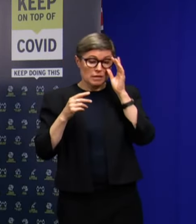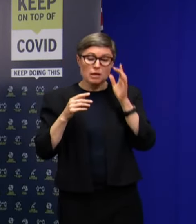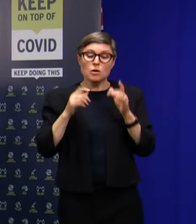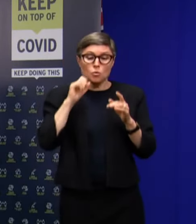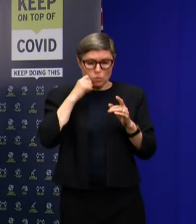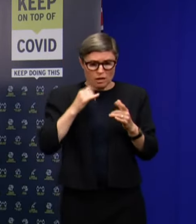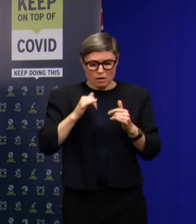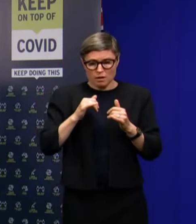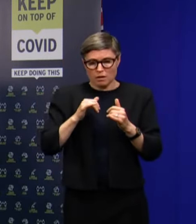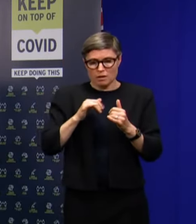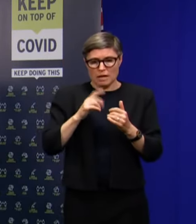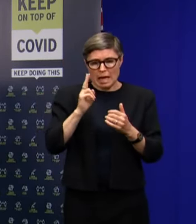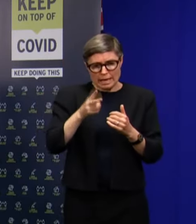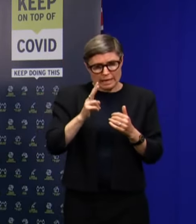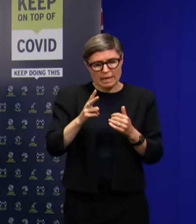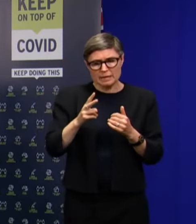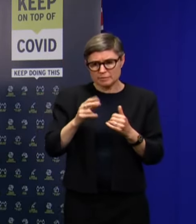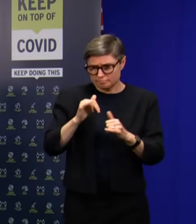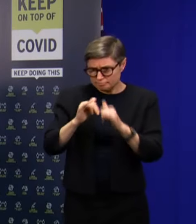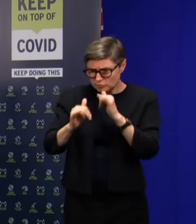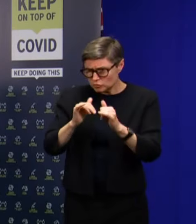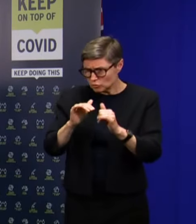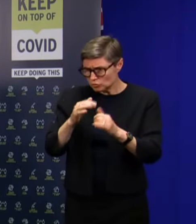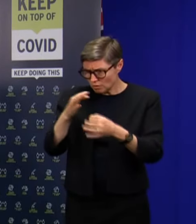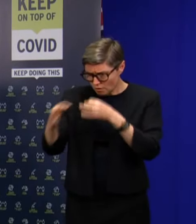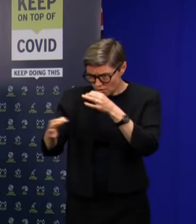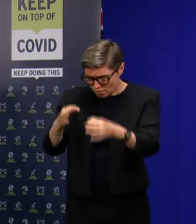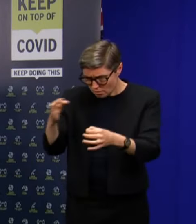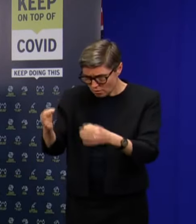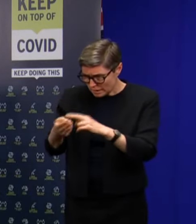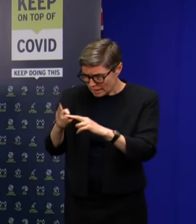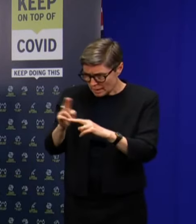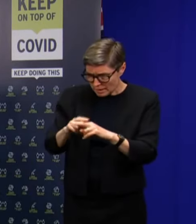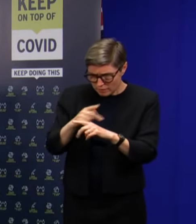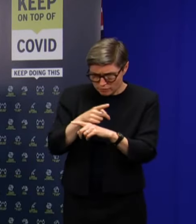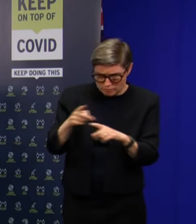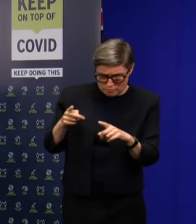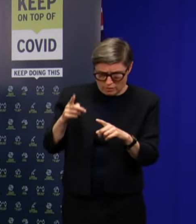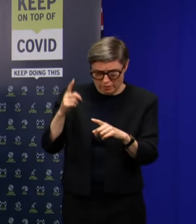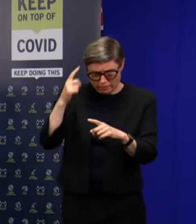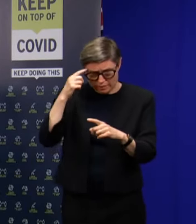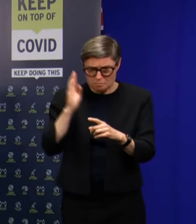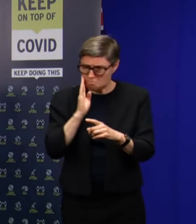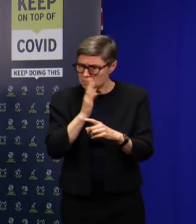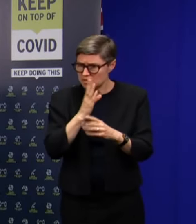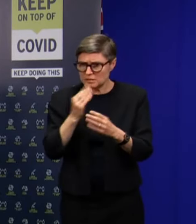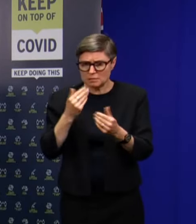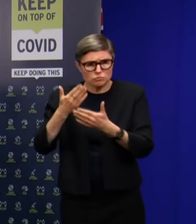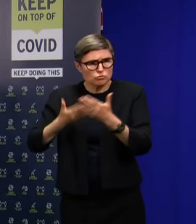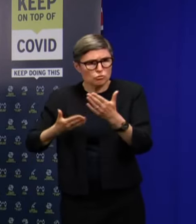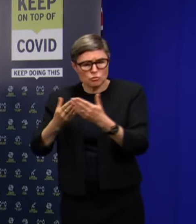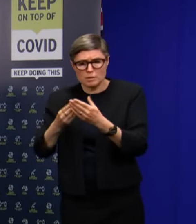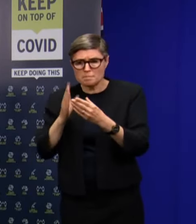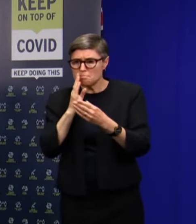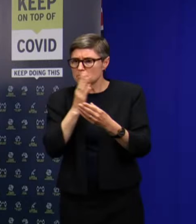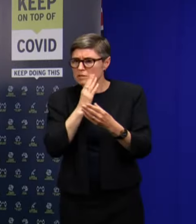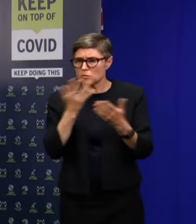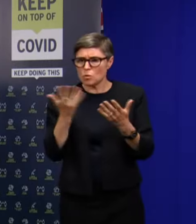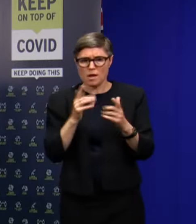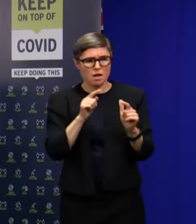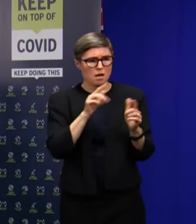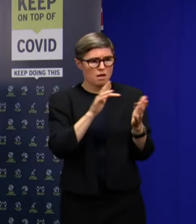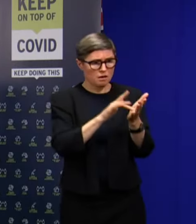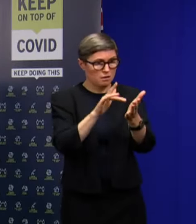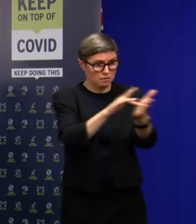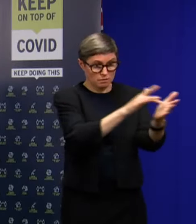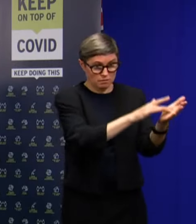and interview them over the first several days if there's any suspicion of there being missed sites. And the other thing is that we we sometimes hear